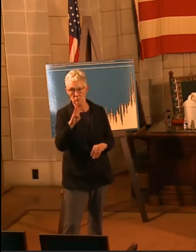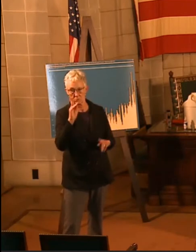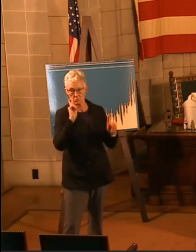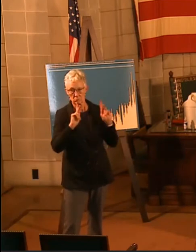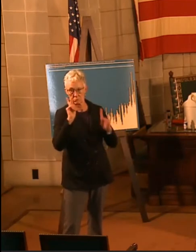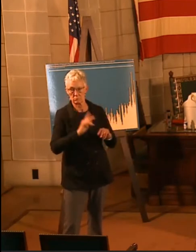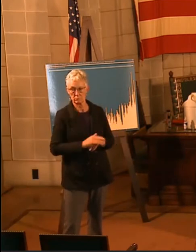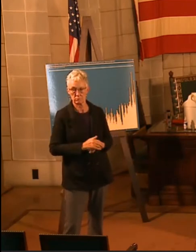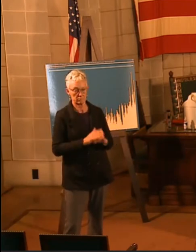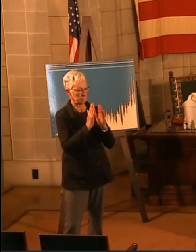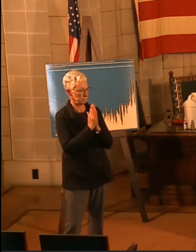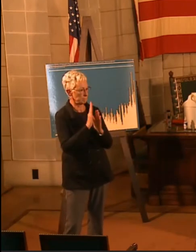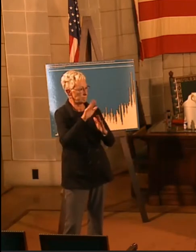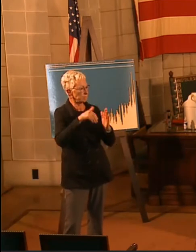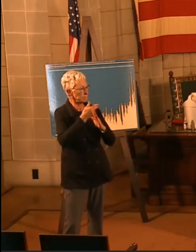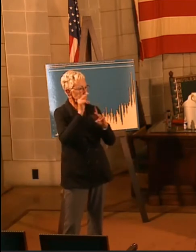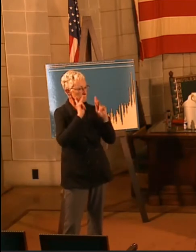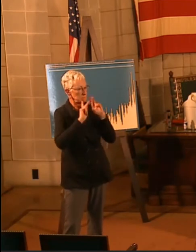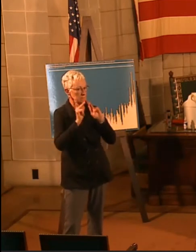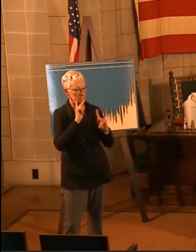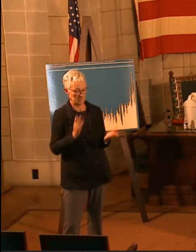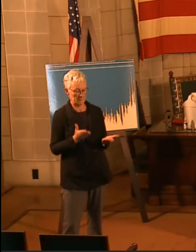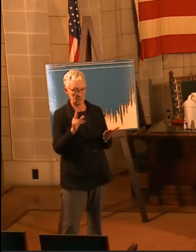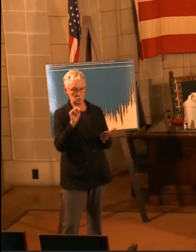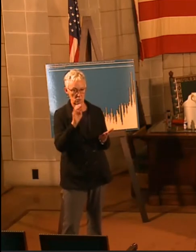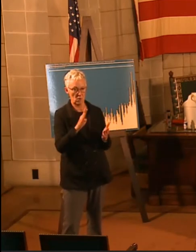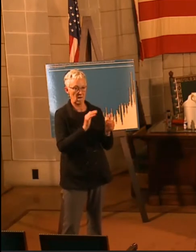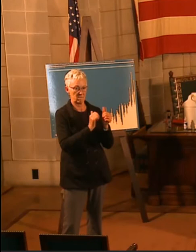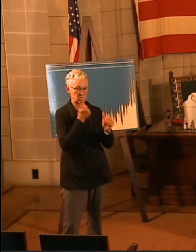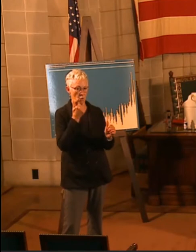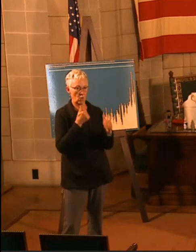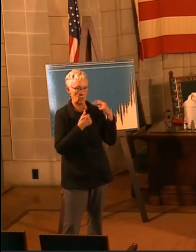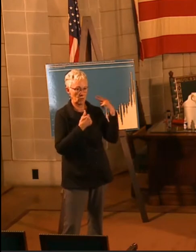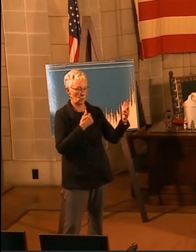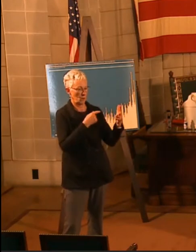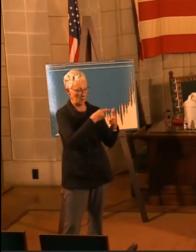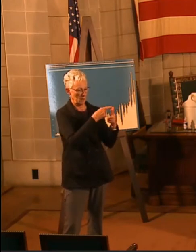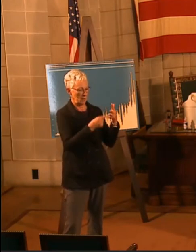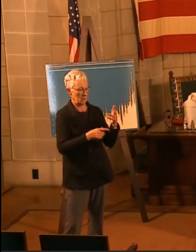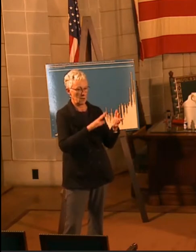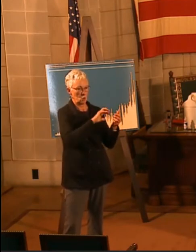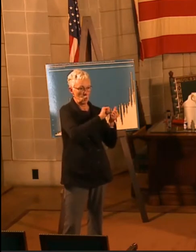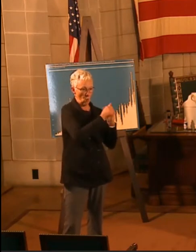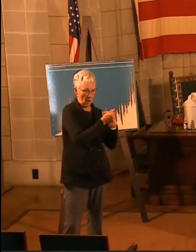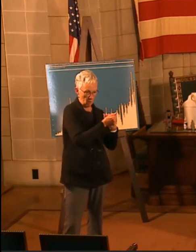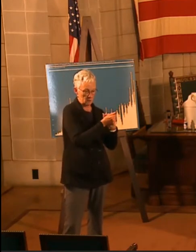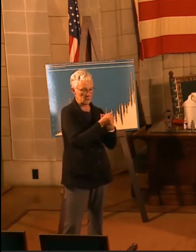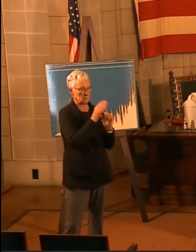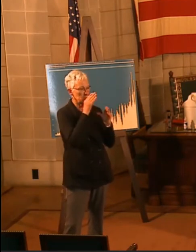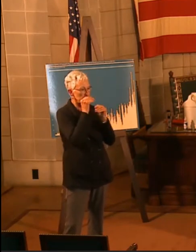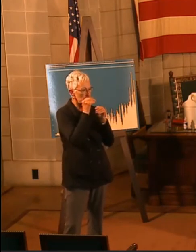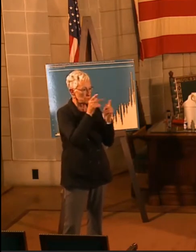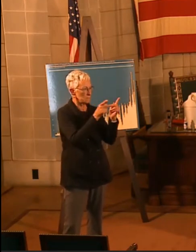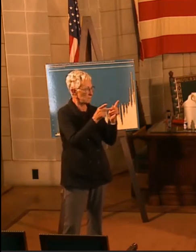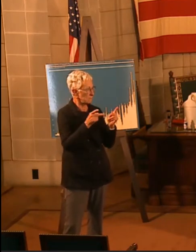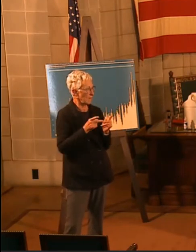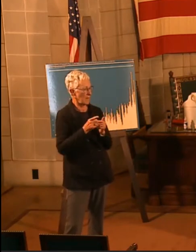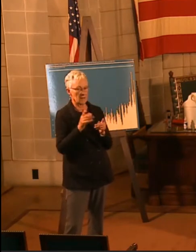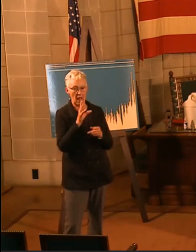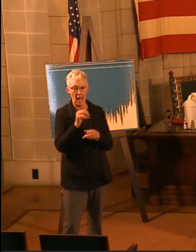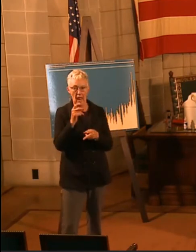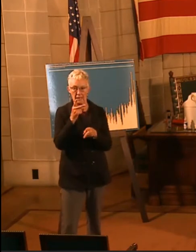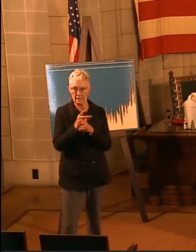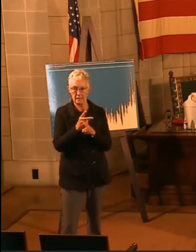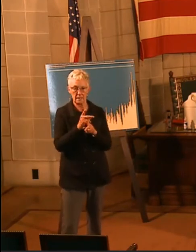we ask all Nebraskans to join us in avoiding the three Cs. Avoid crowds, confined spaces, and when you can't be six feet